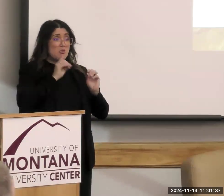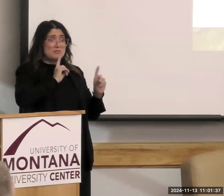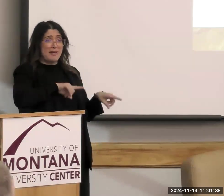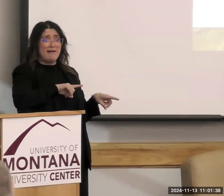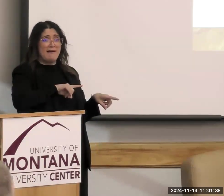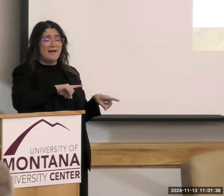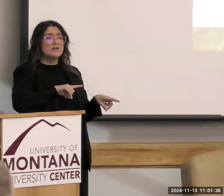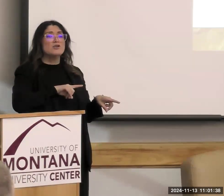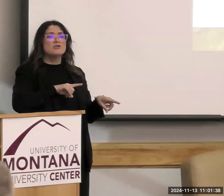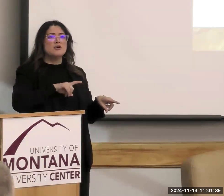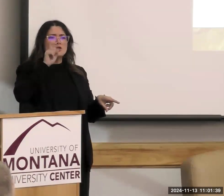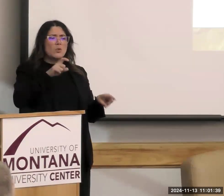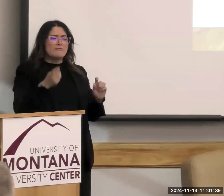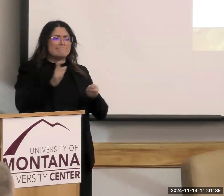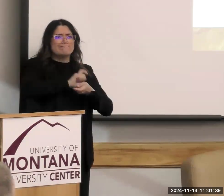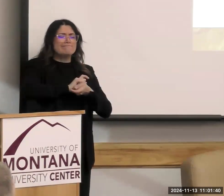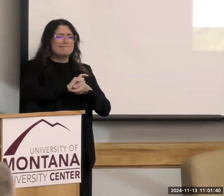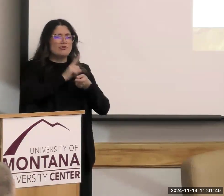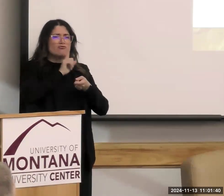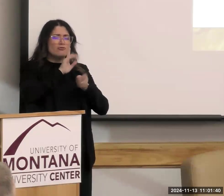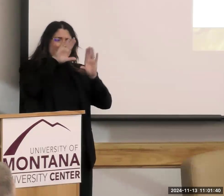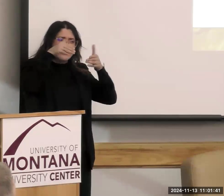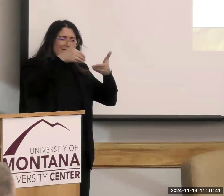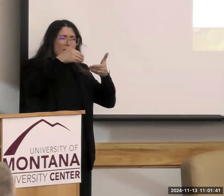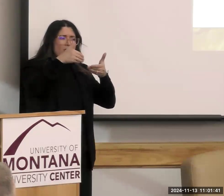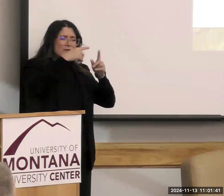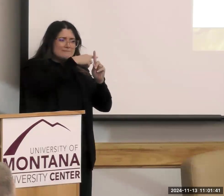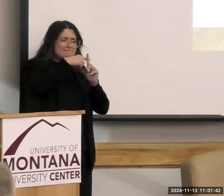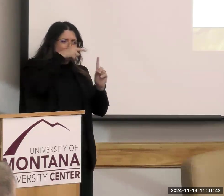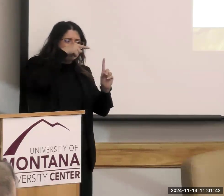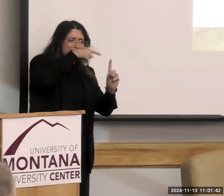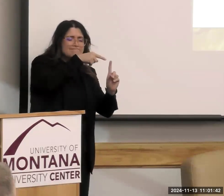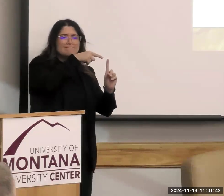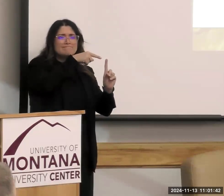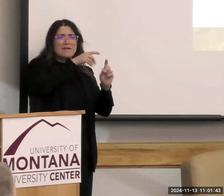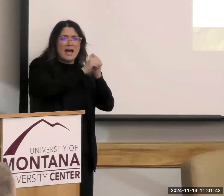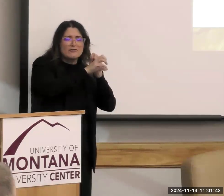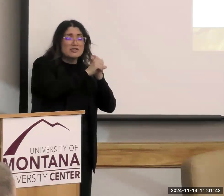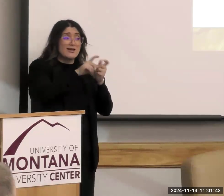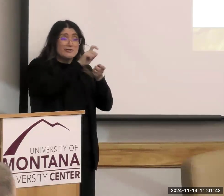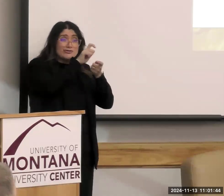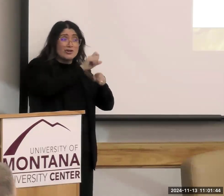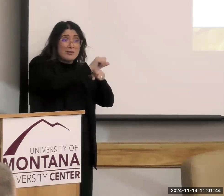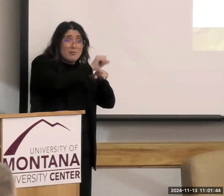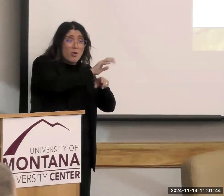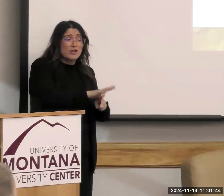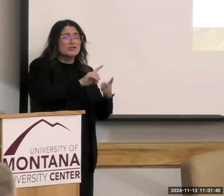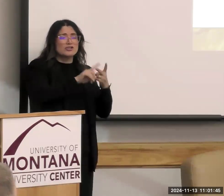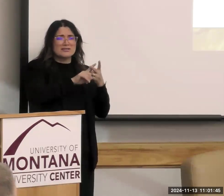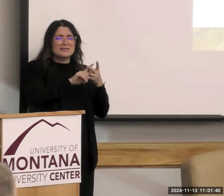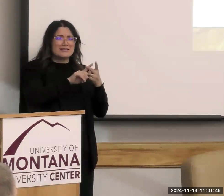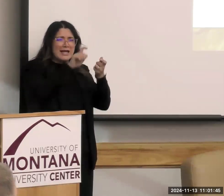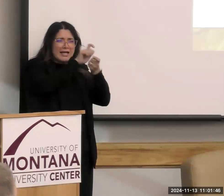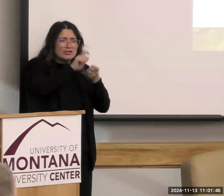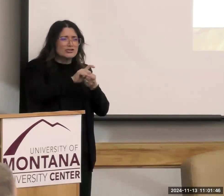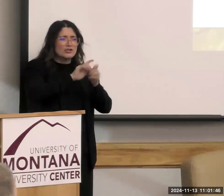had to target our advertising to certain employers and to certain demographics. And then